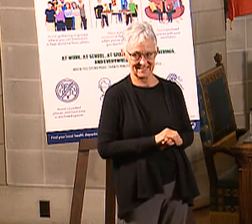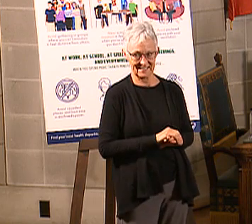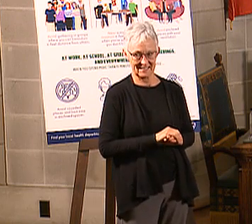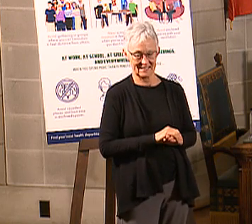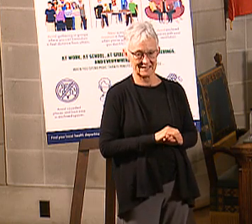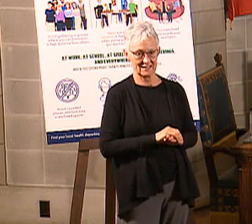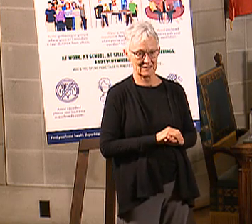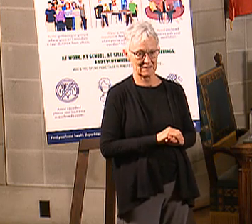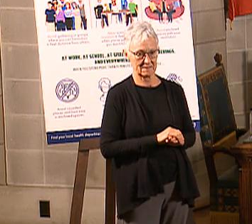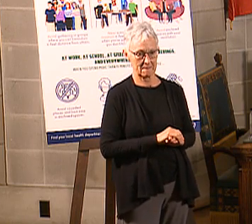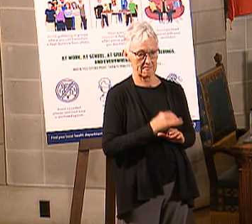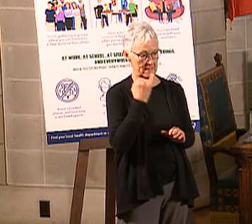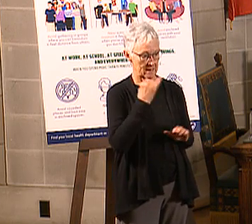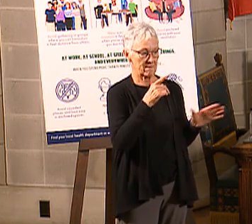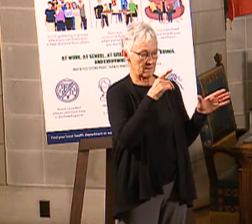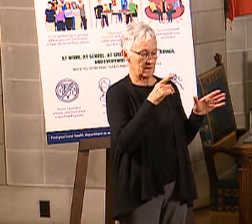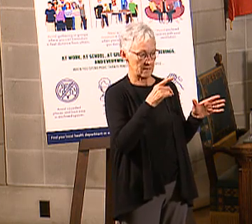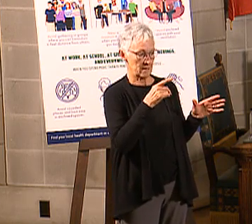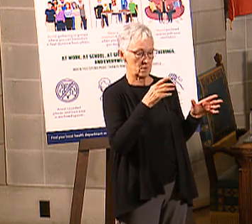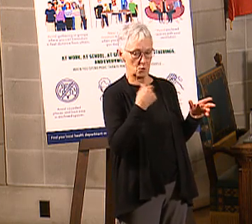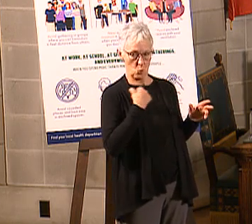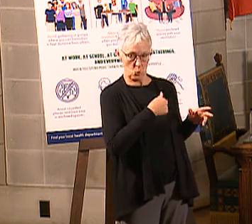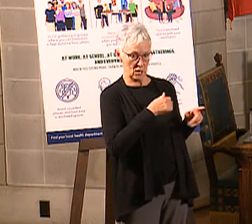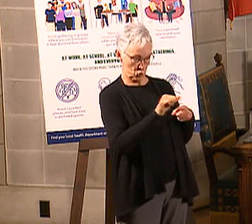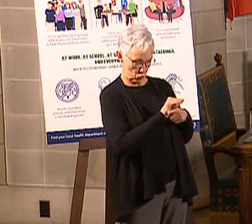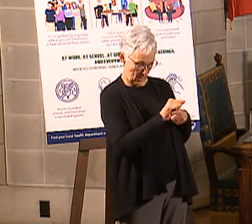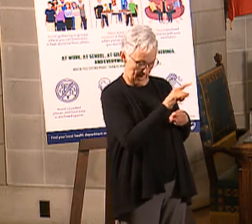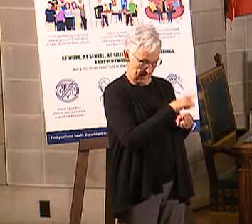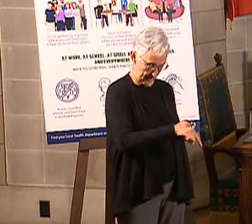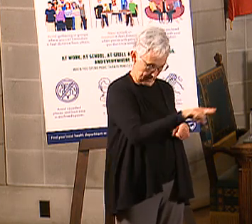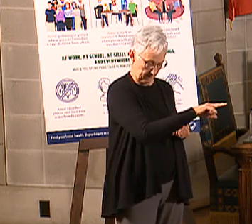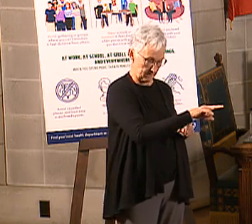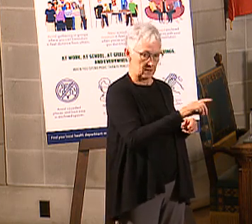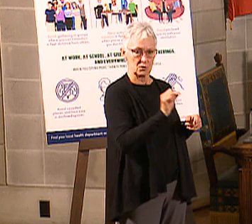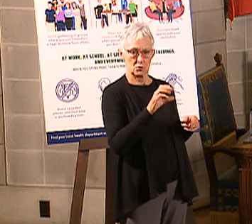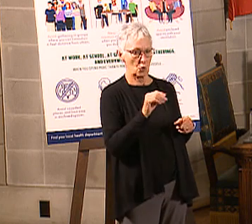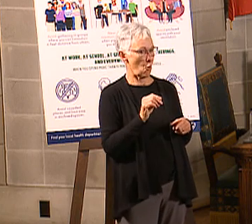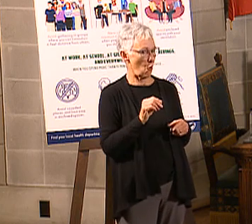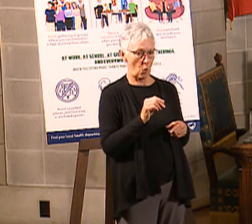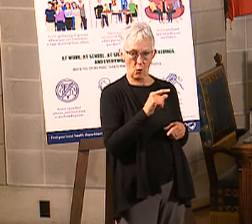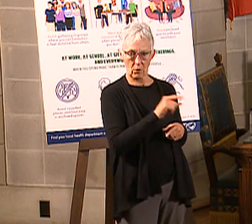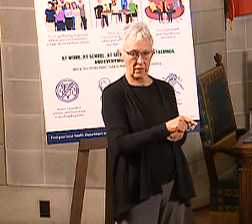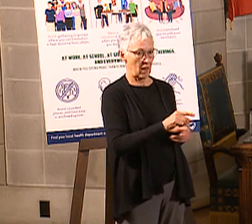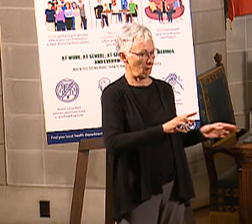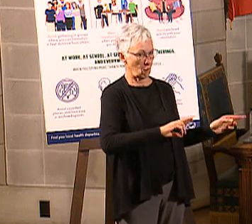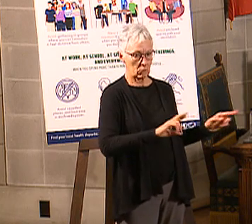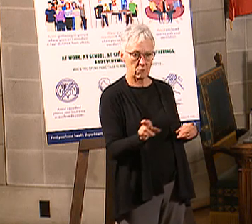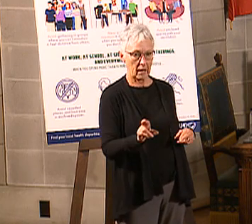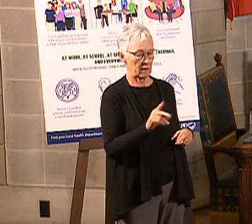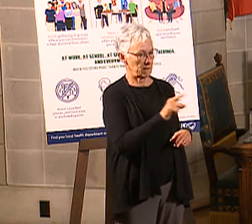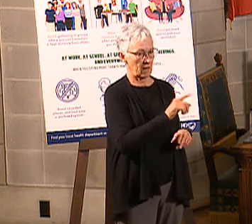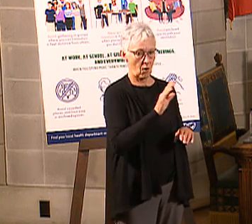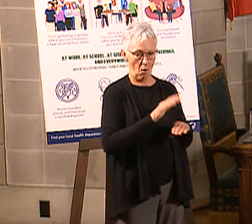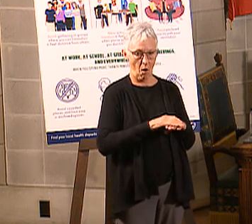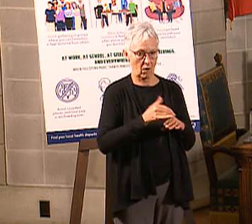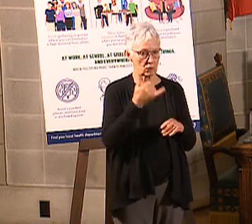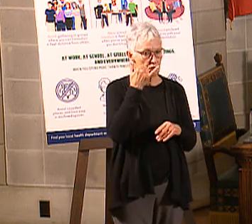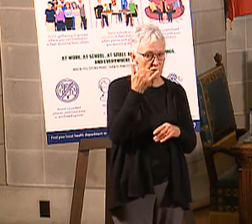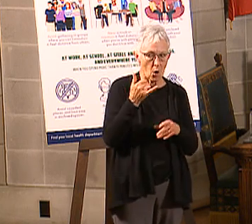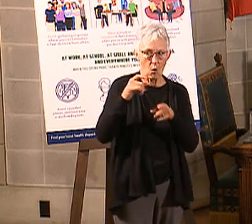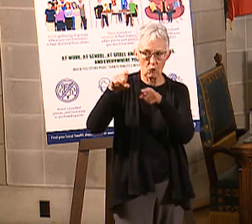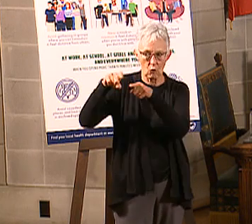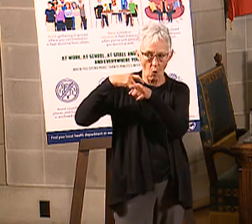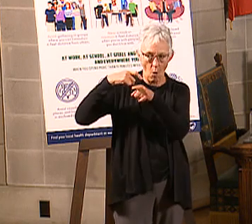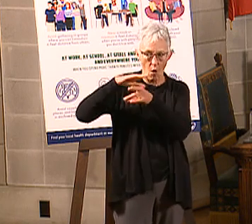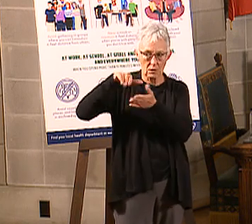If, those individuals have been trained to help. So, right on the front line, right on the phone, in our call centers, our